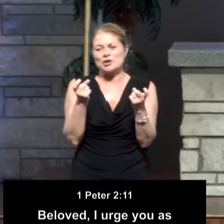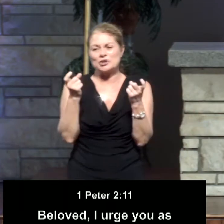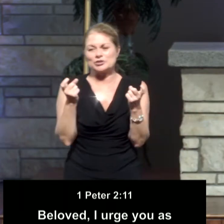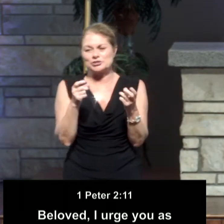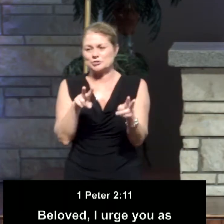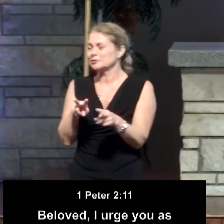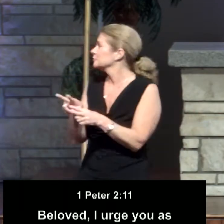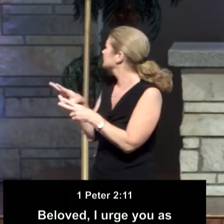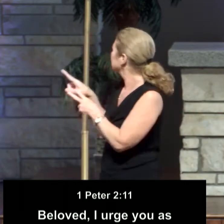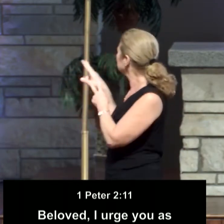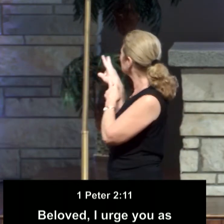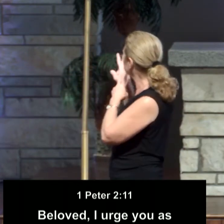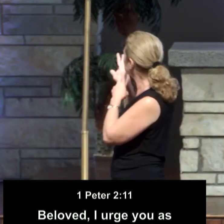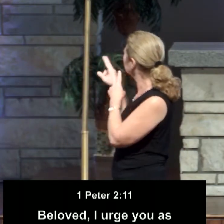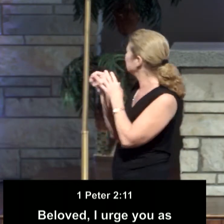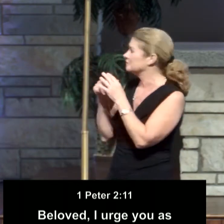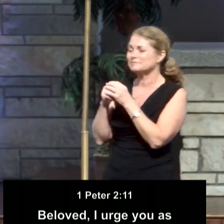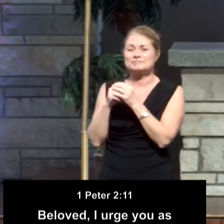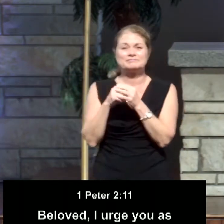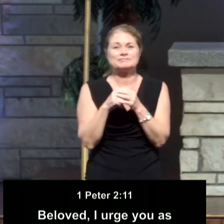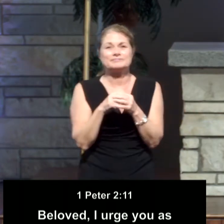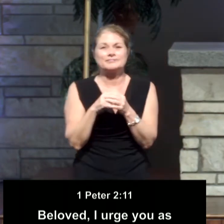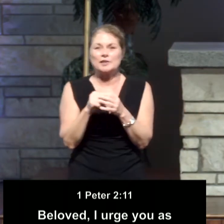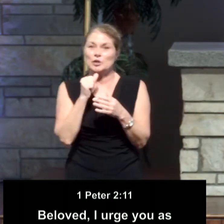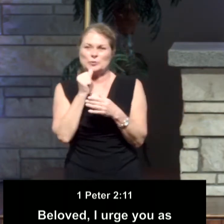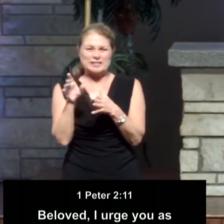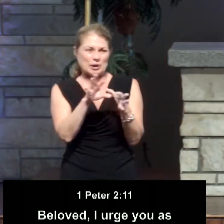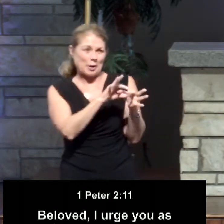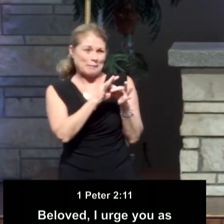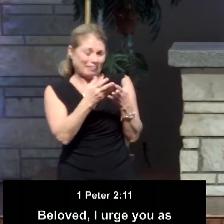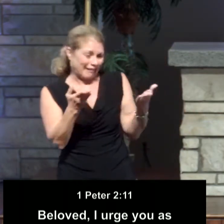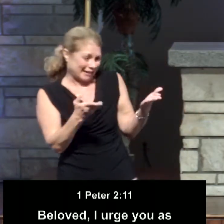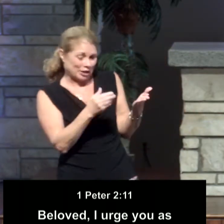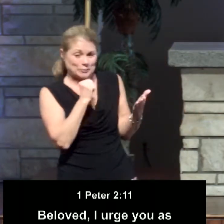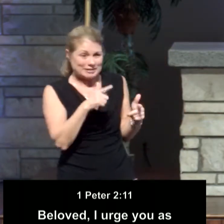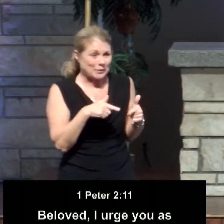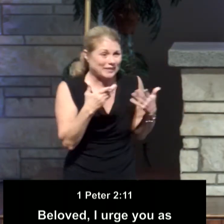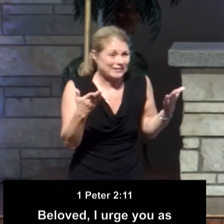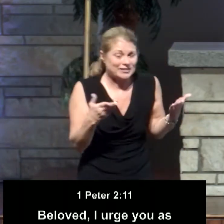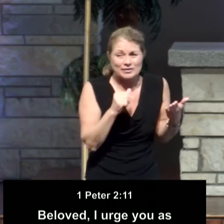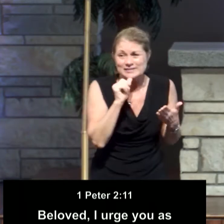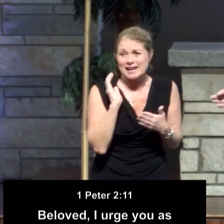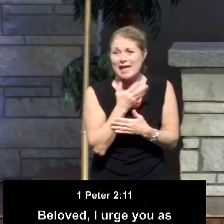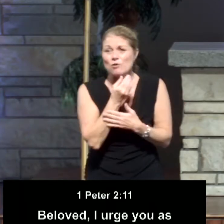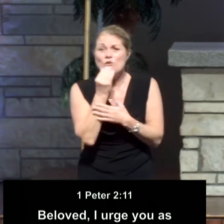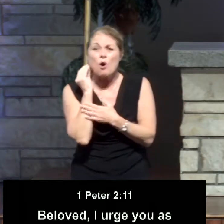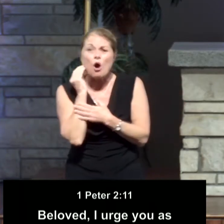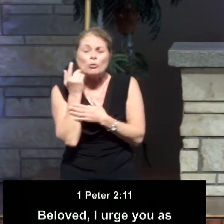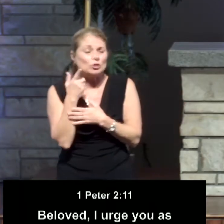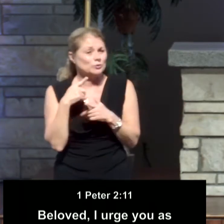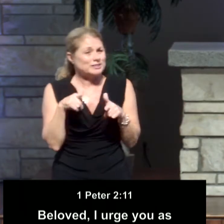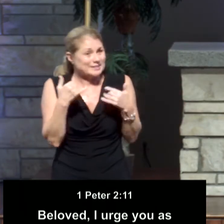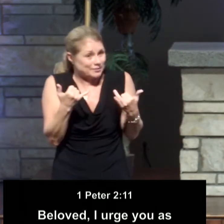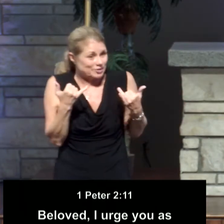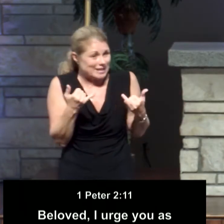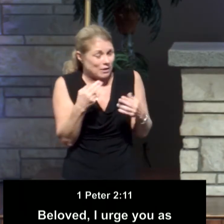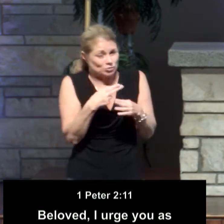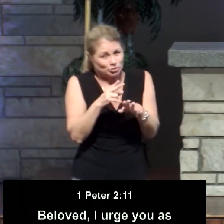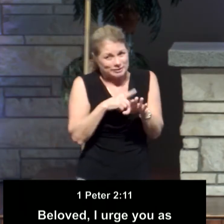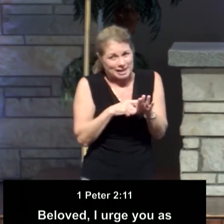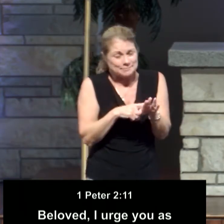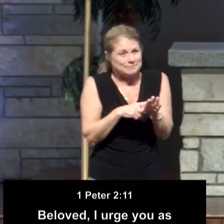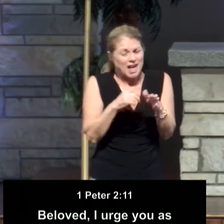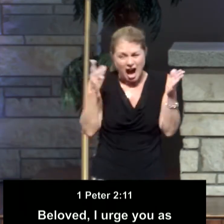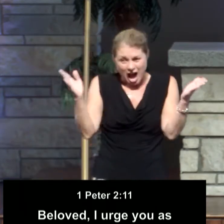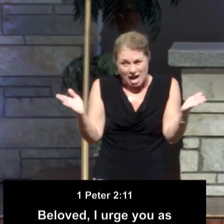and exiles. In other words, we don't belong here. We don't live here. This is not our home. We're just passing through. I urge you as sojourners